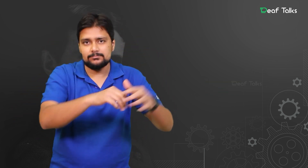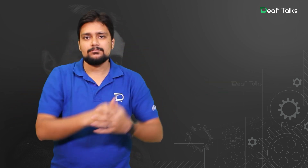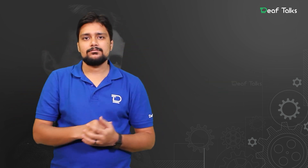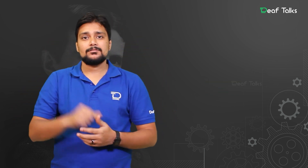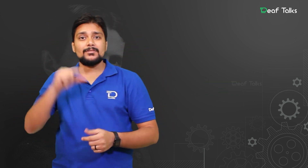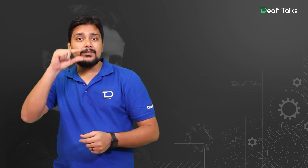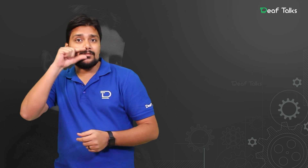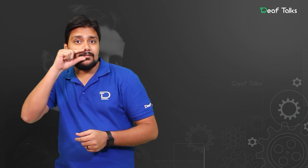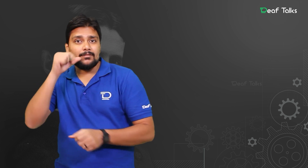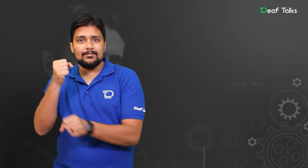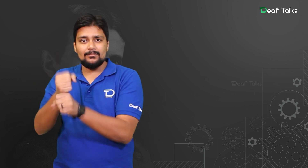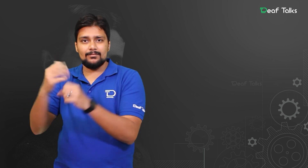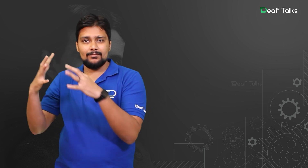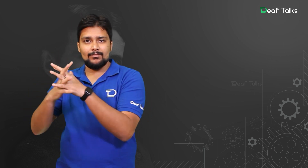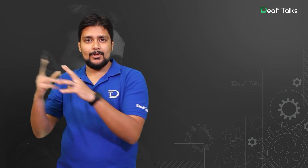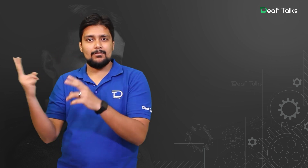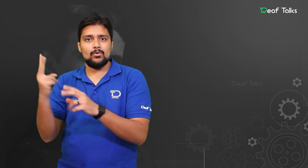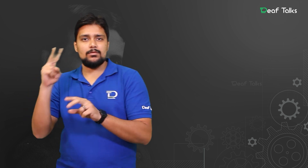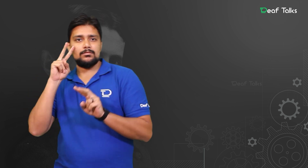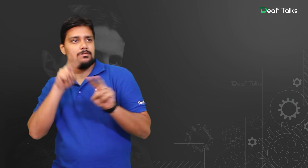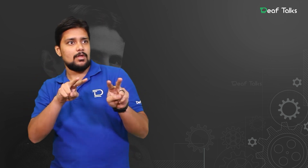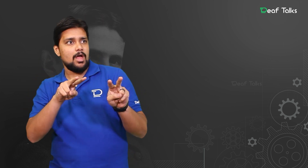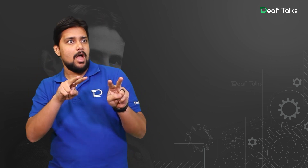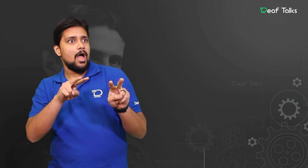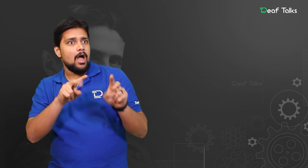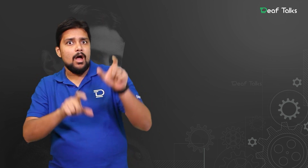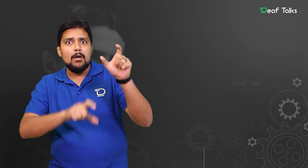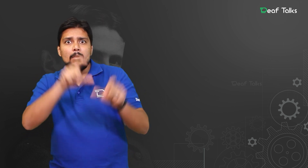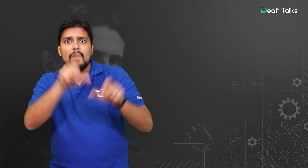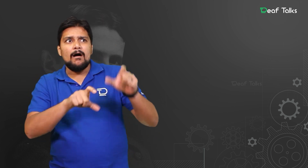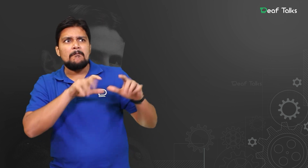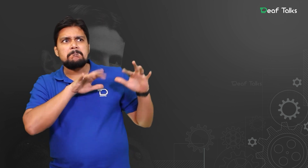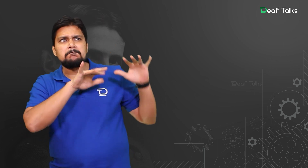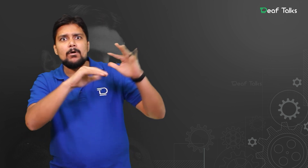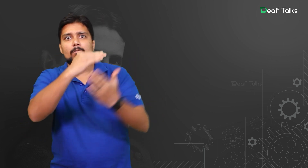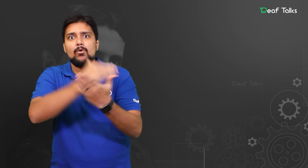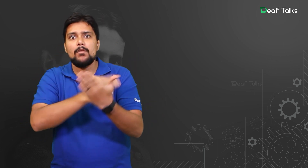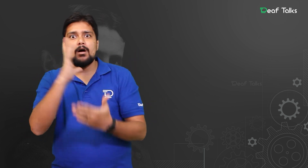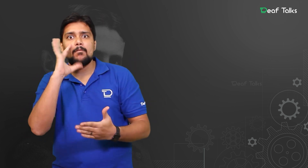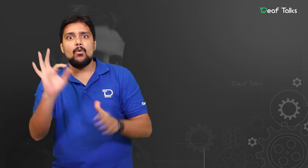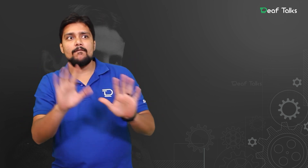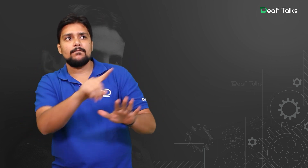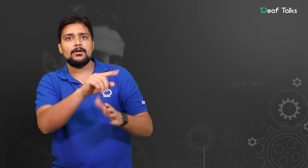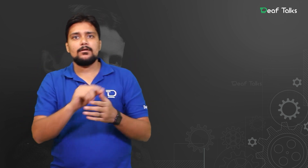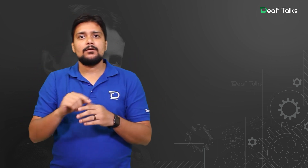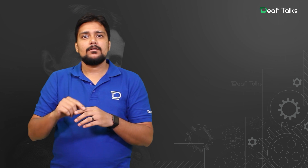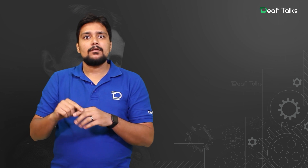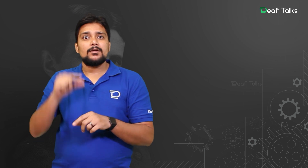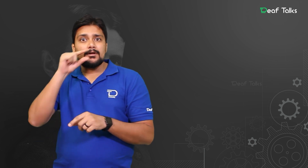Tesla and Westinghouse company tried hard to get decorations for the event.